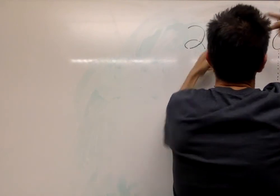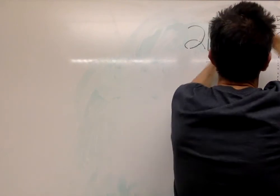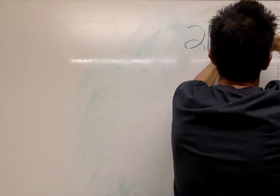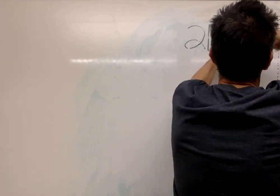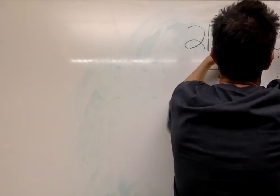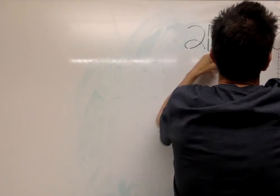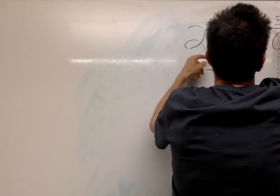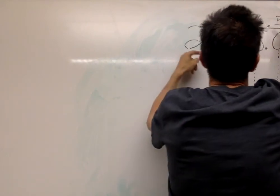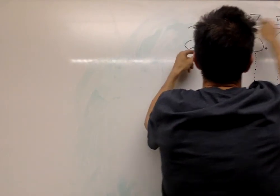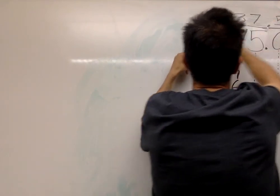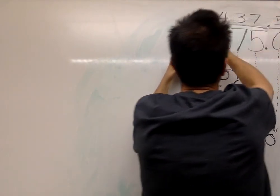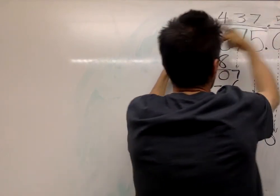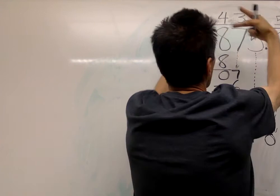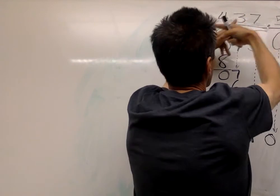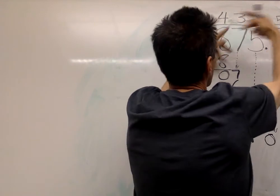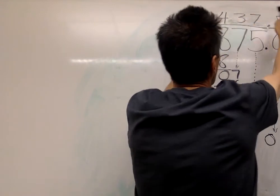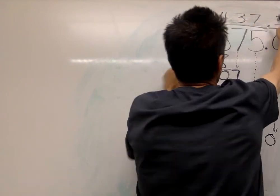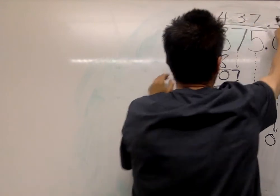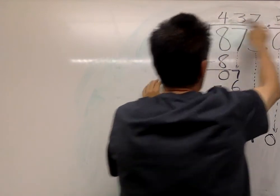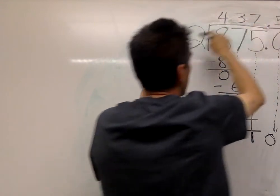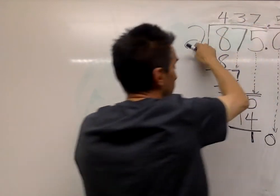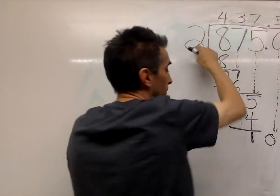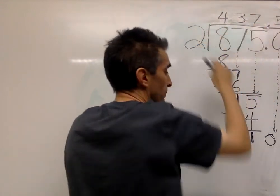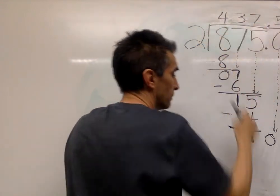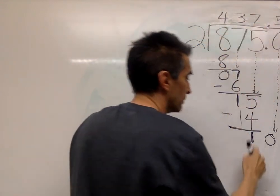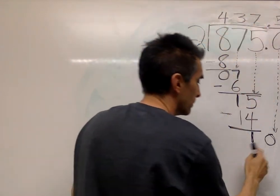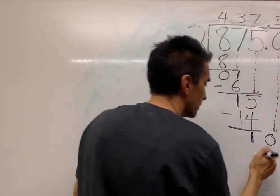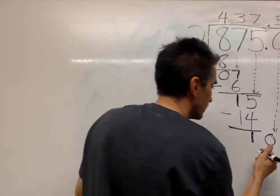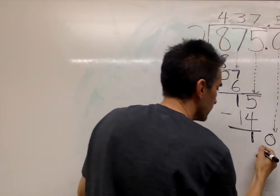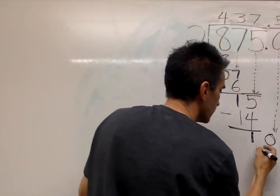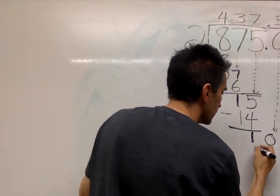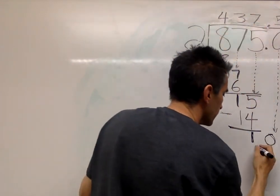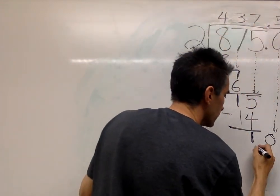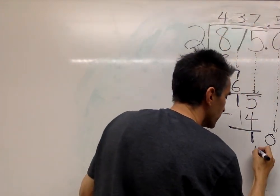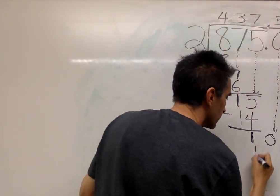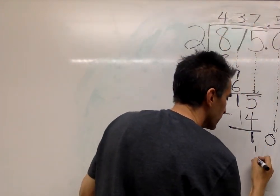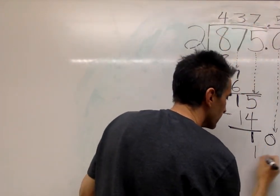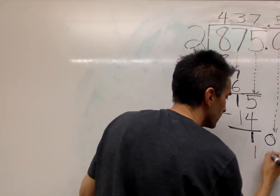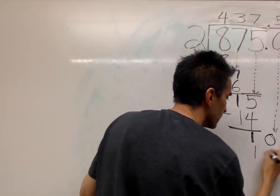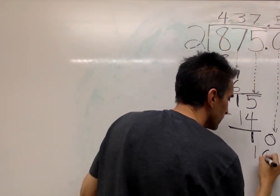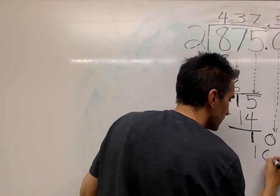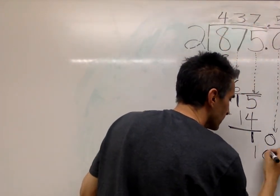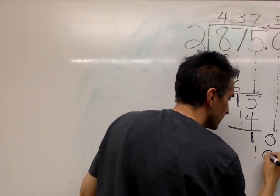Multiply again. Two times five. We get ten.